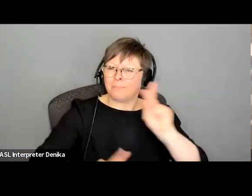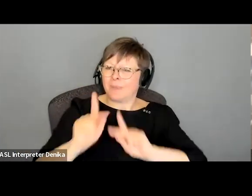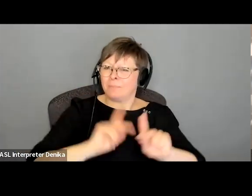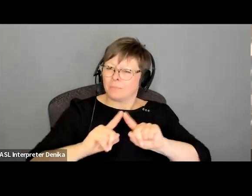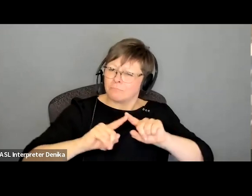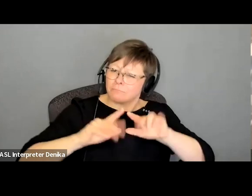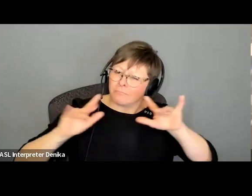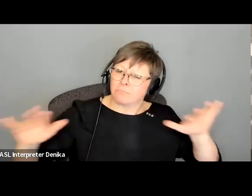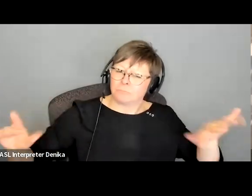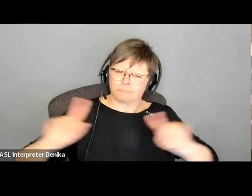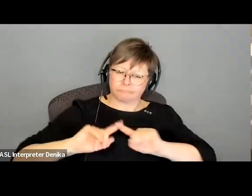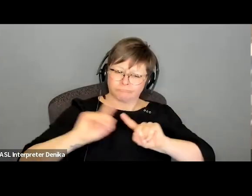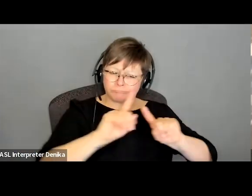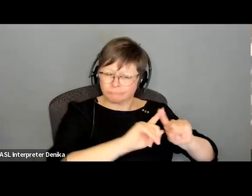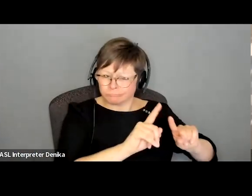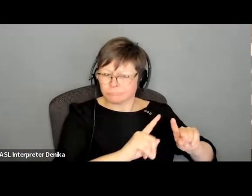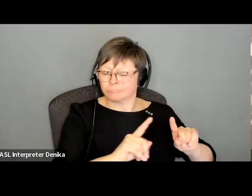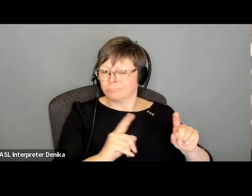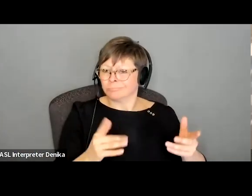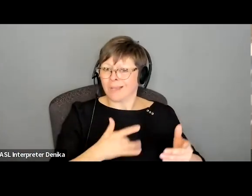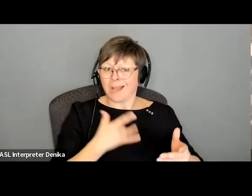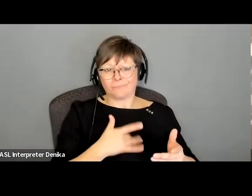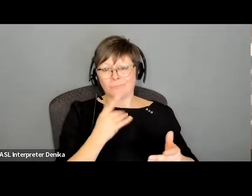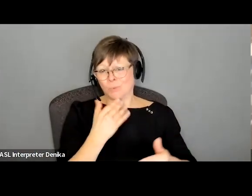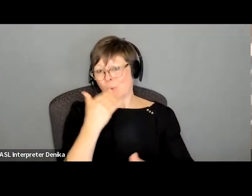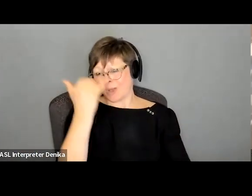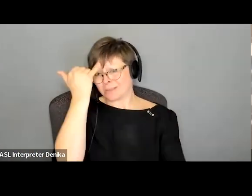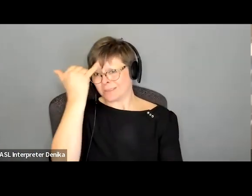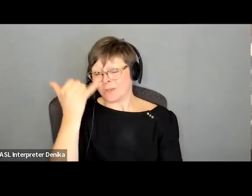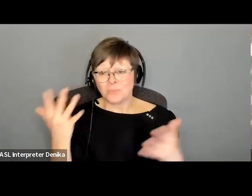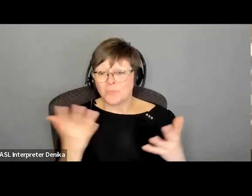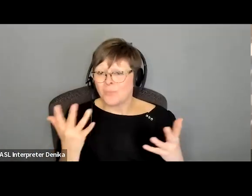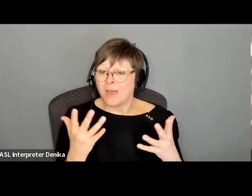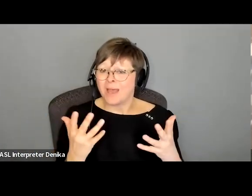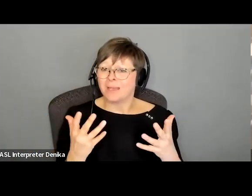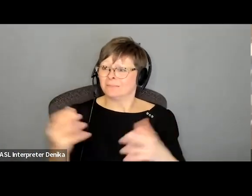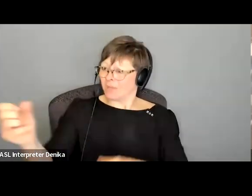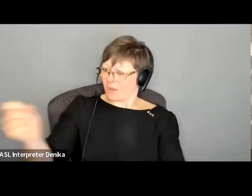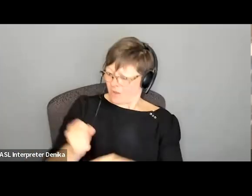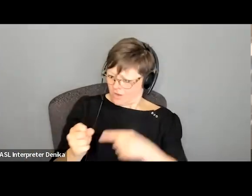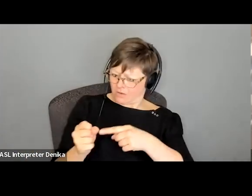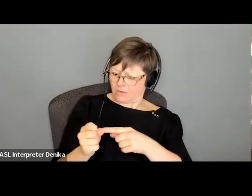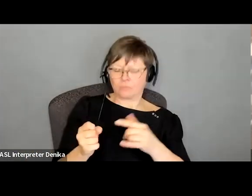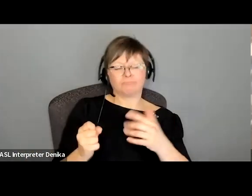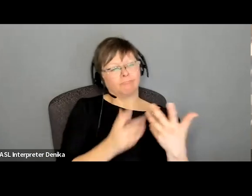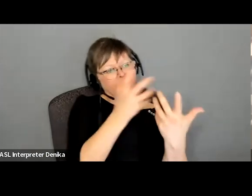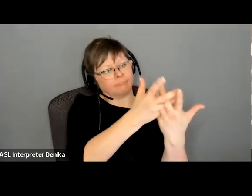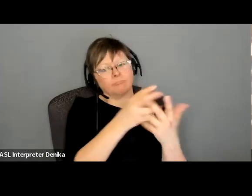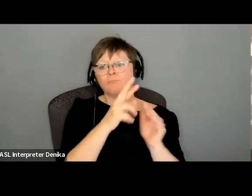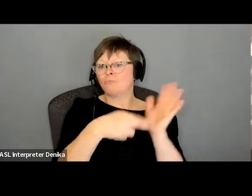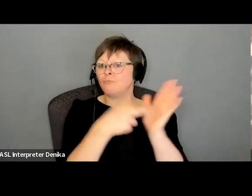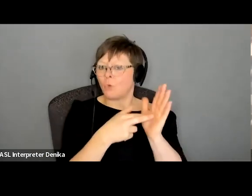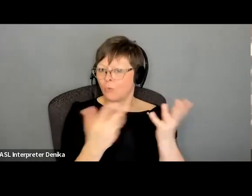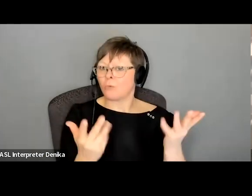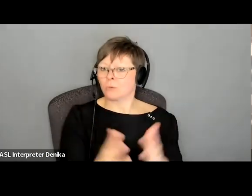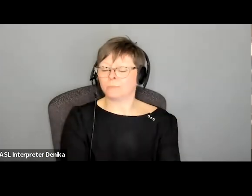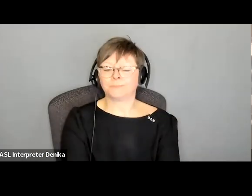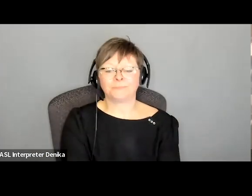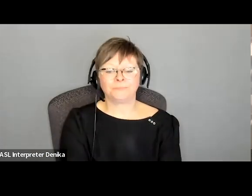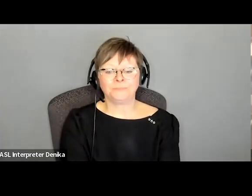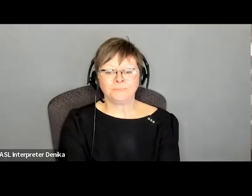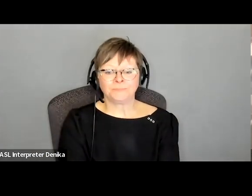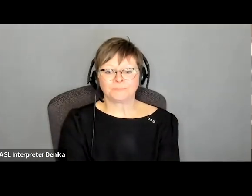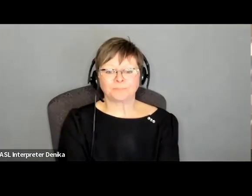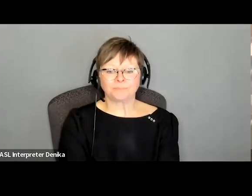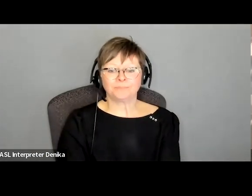and i think we should do our best to cast the way that it should be cast that's um